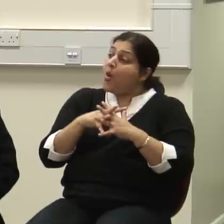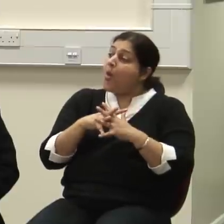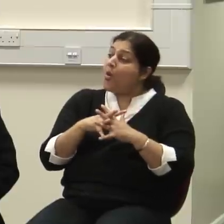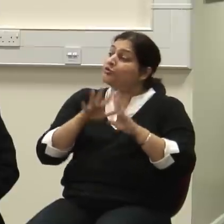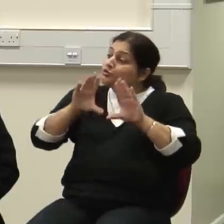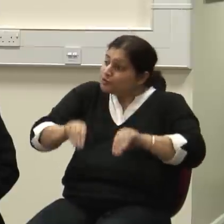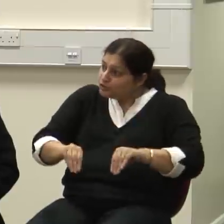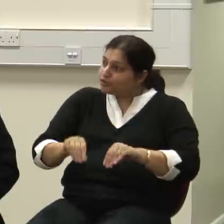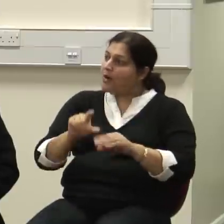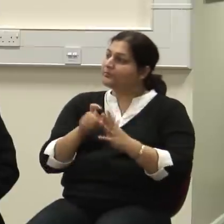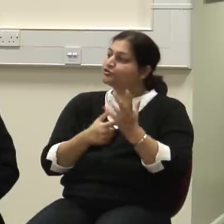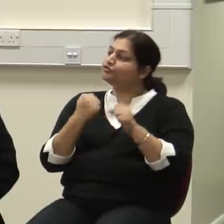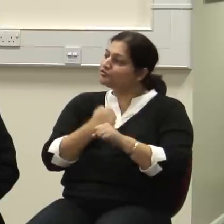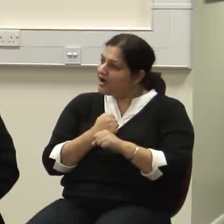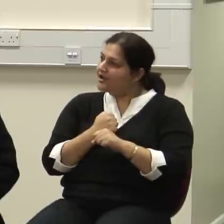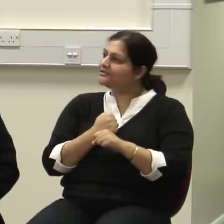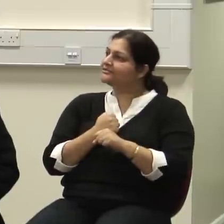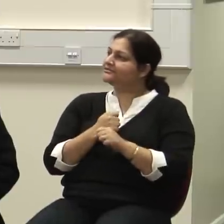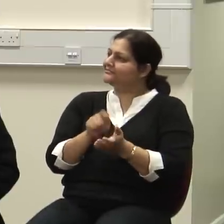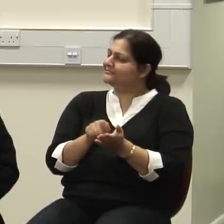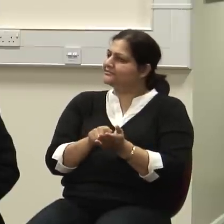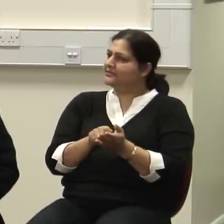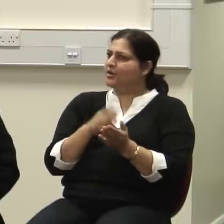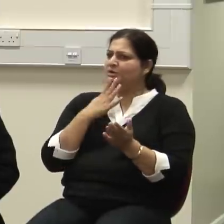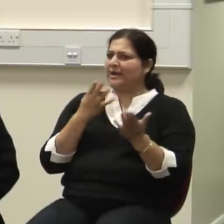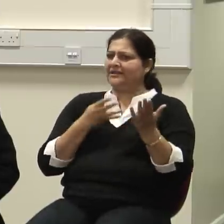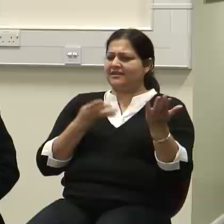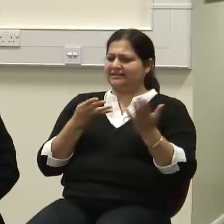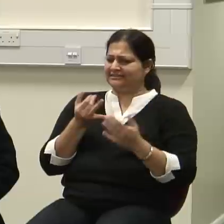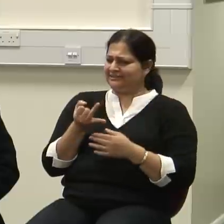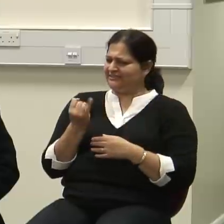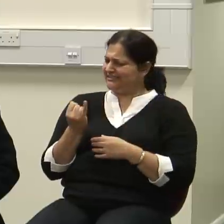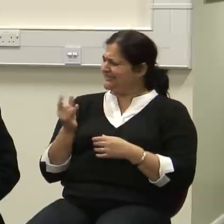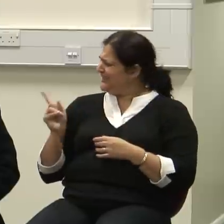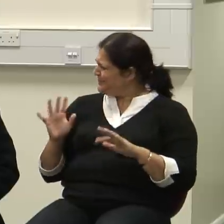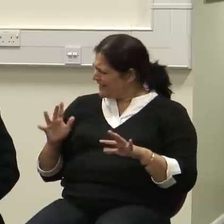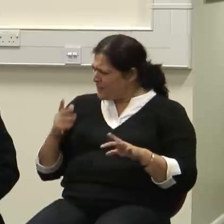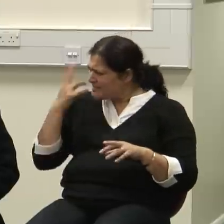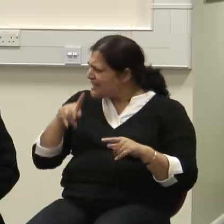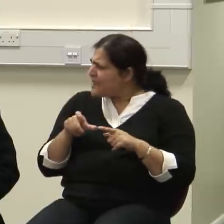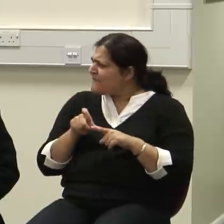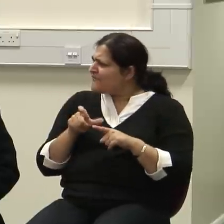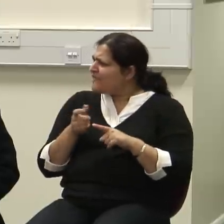what was the name of these drugs, which were essentially alcohol and